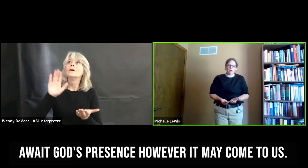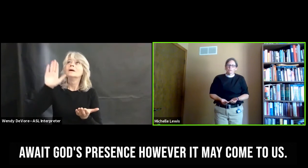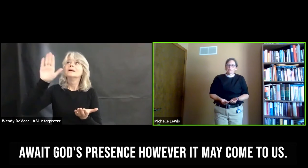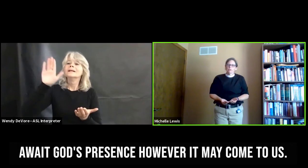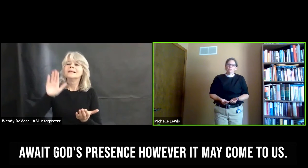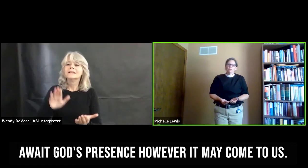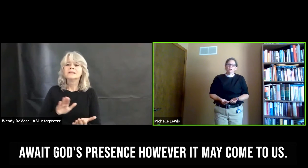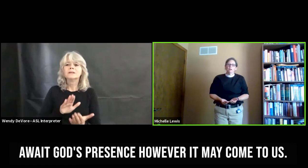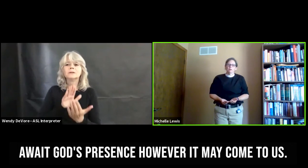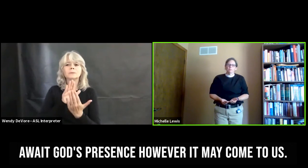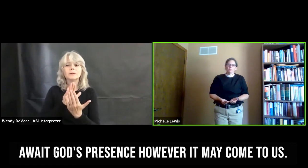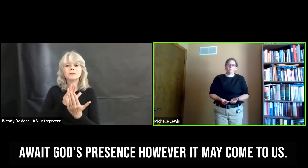it may come.